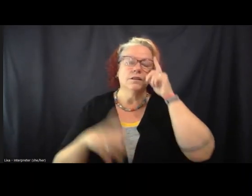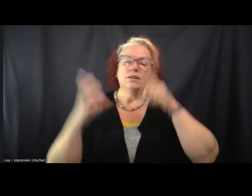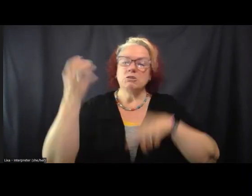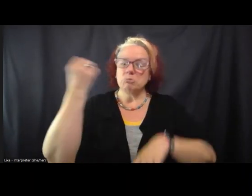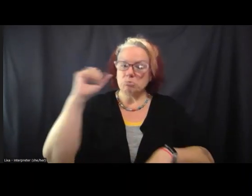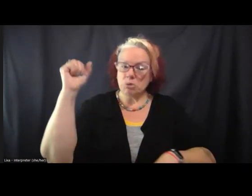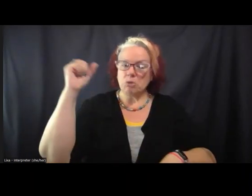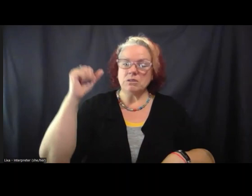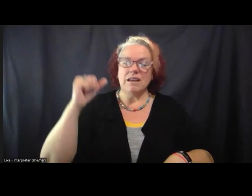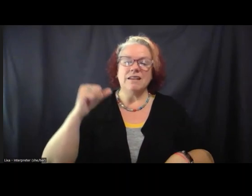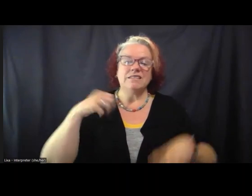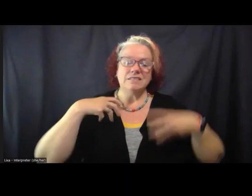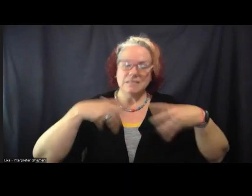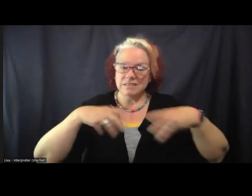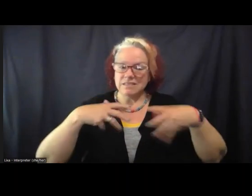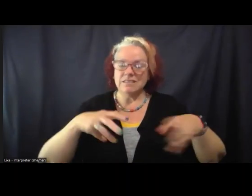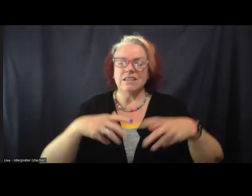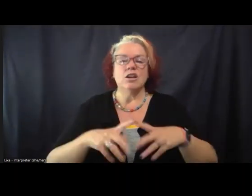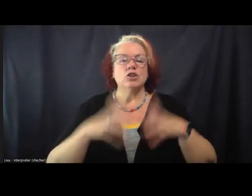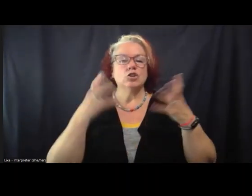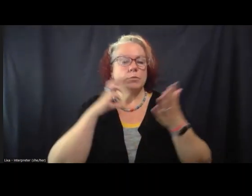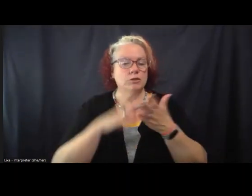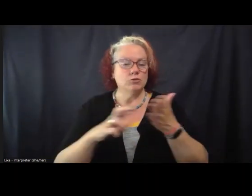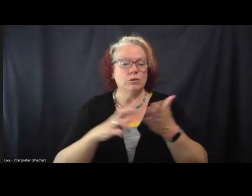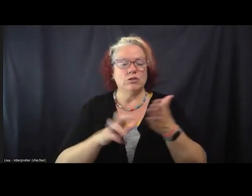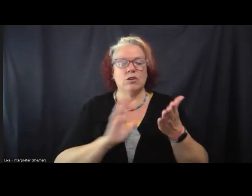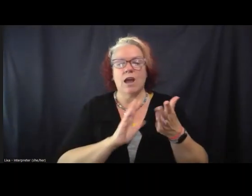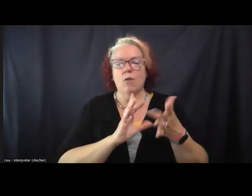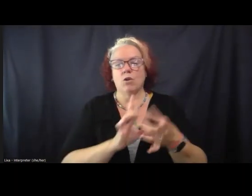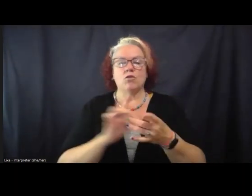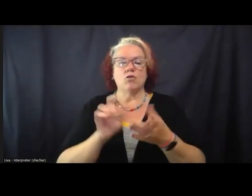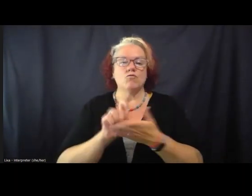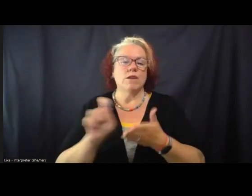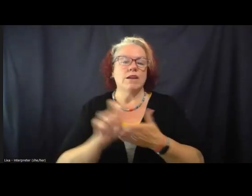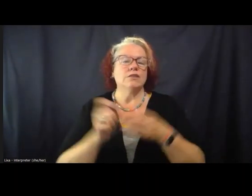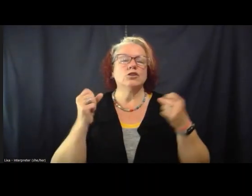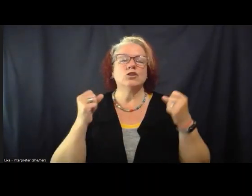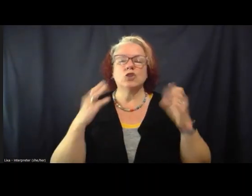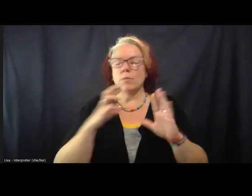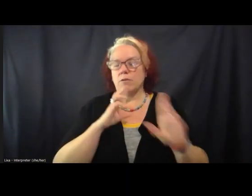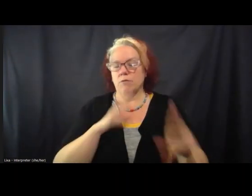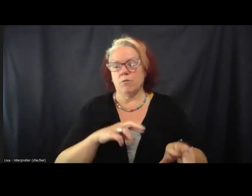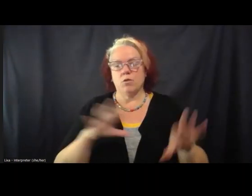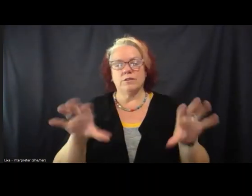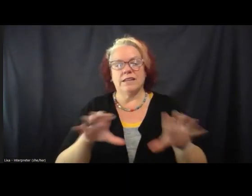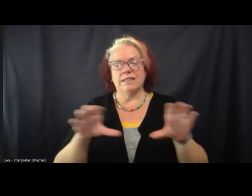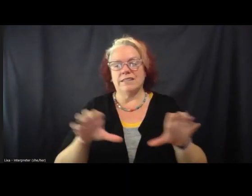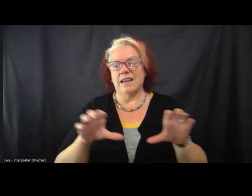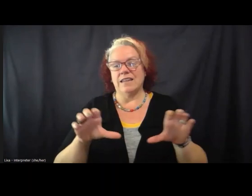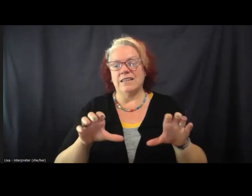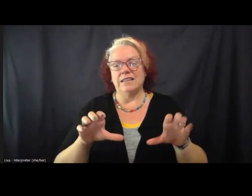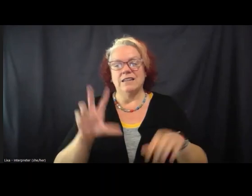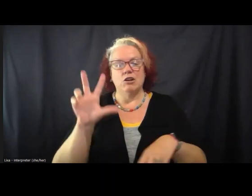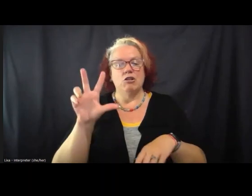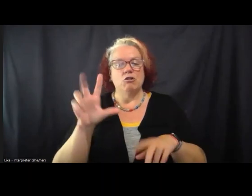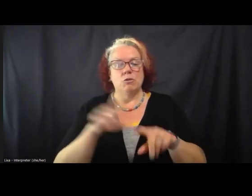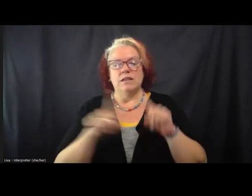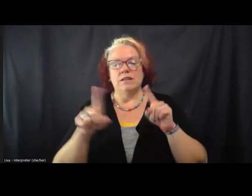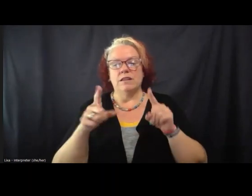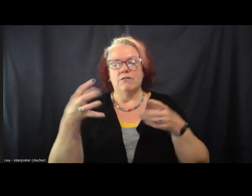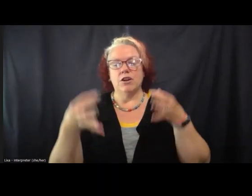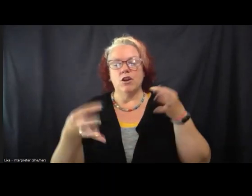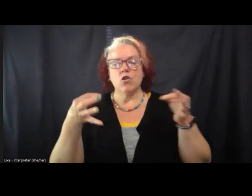research. Our coalition has written so many reports and done, I think at this point, three different court watching